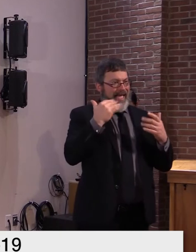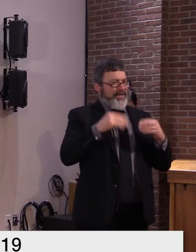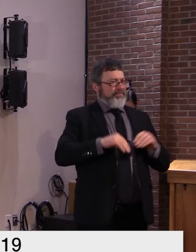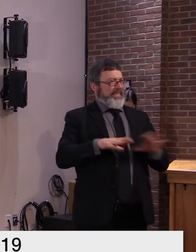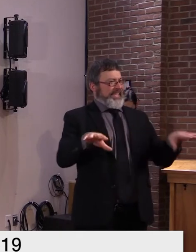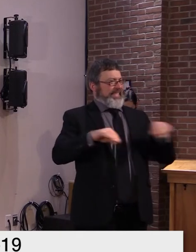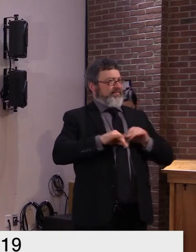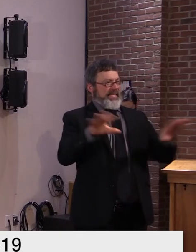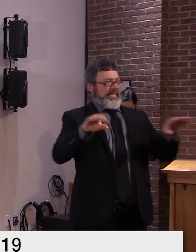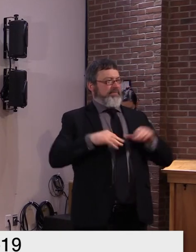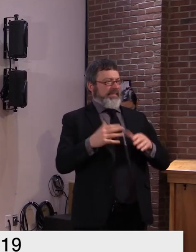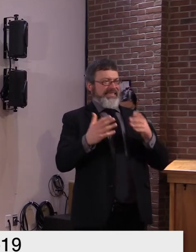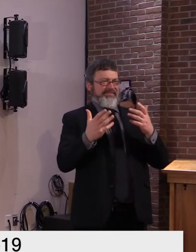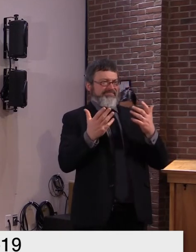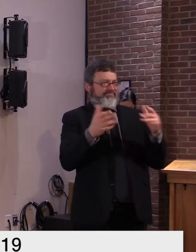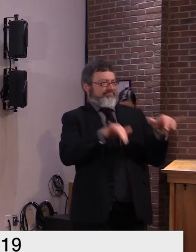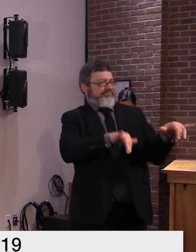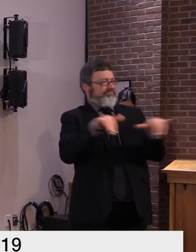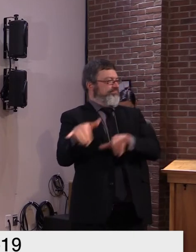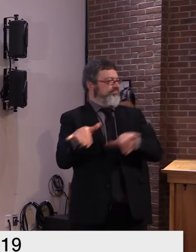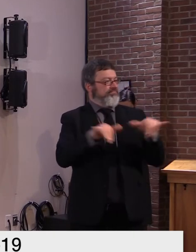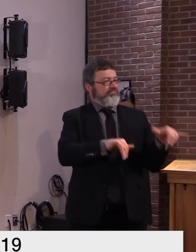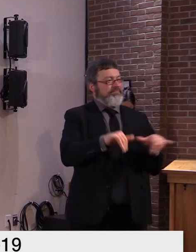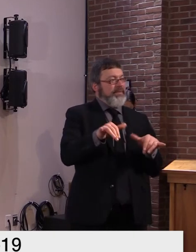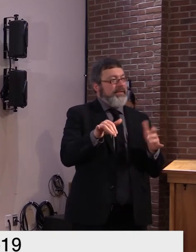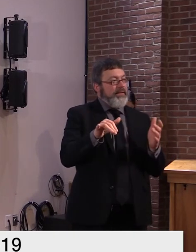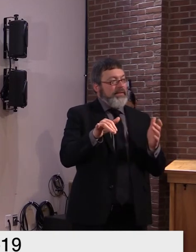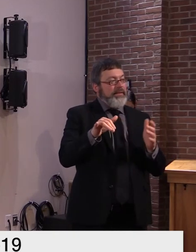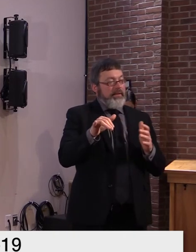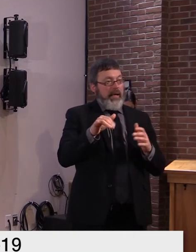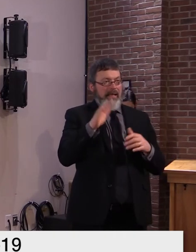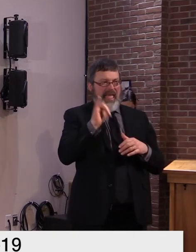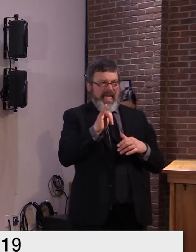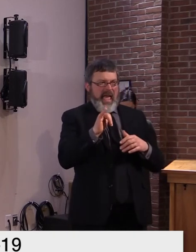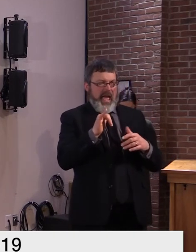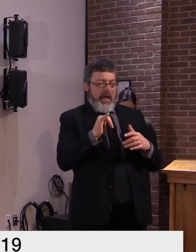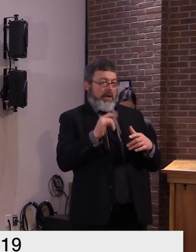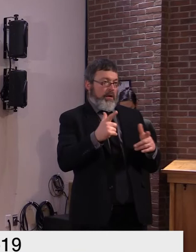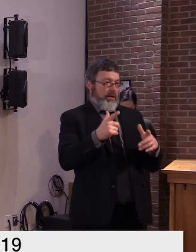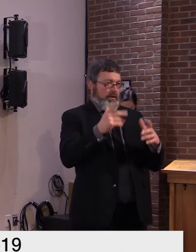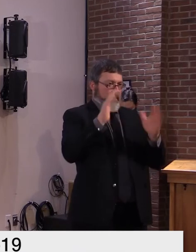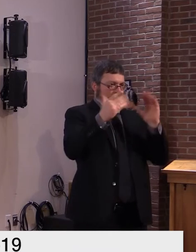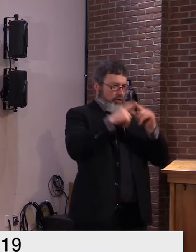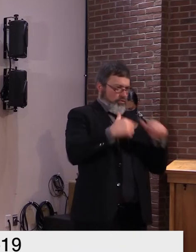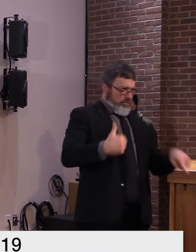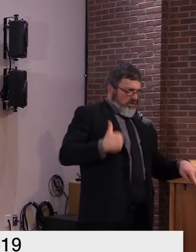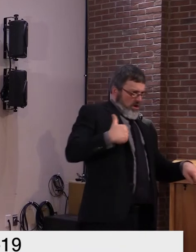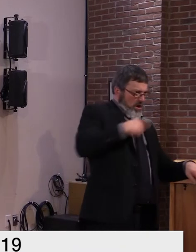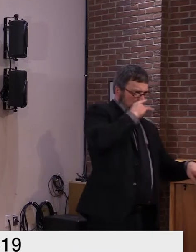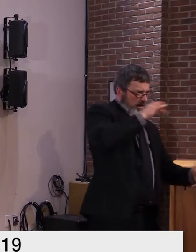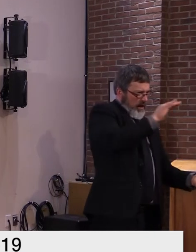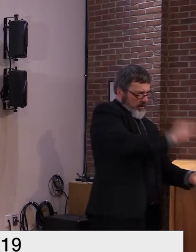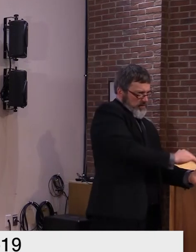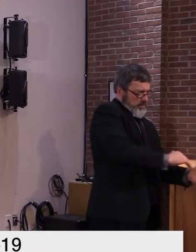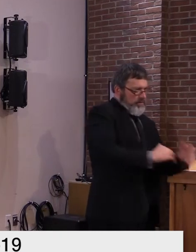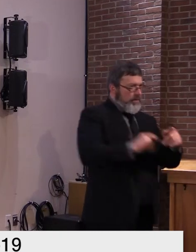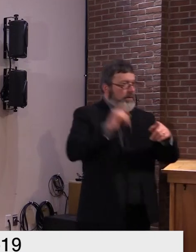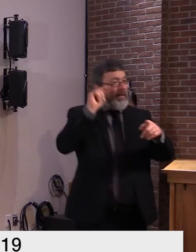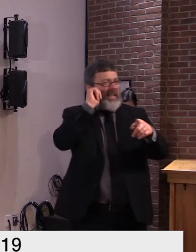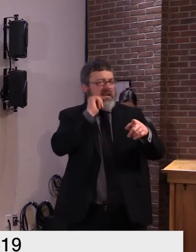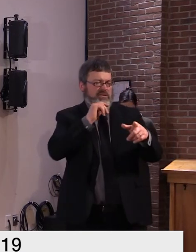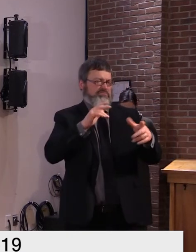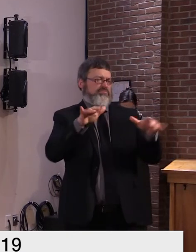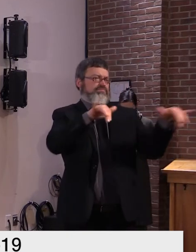population that we've been emphasizing all along in this sort of k through six age range where it's much less likely that